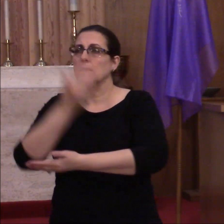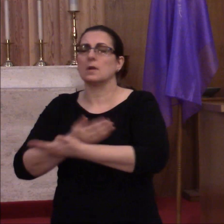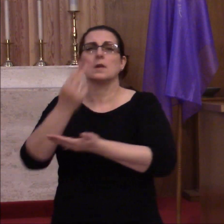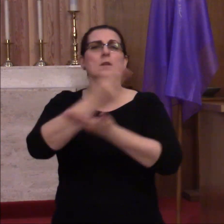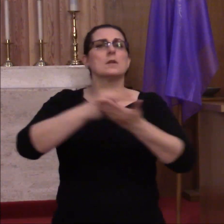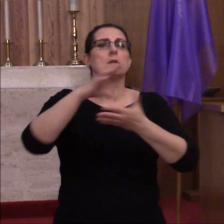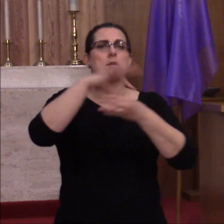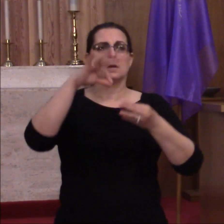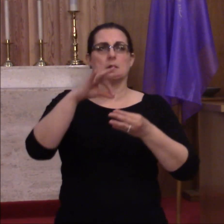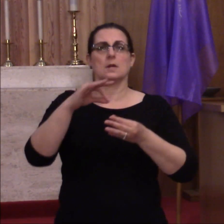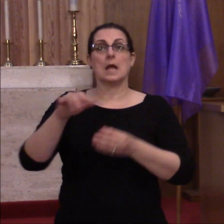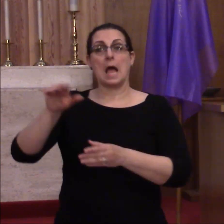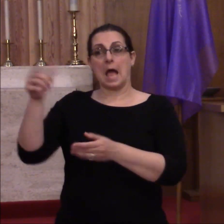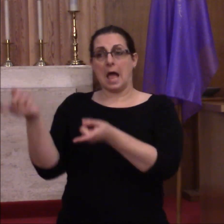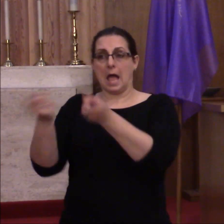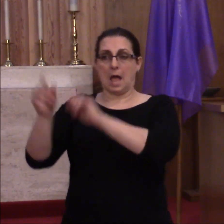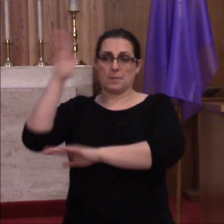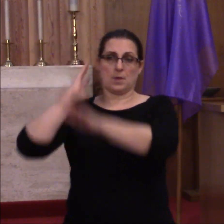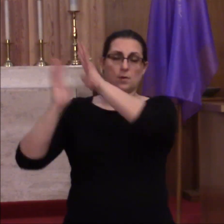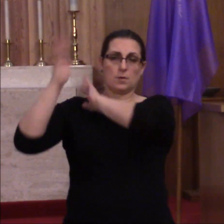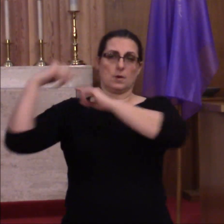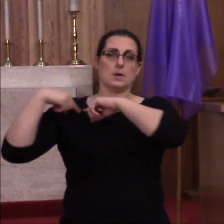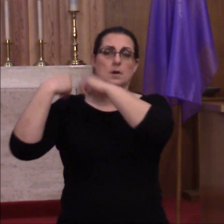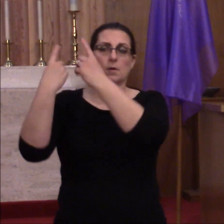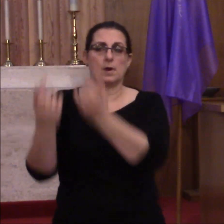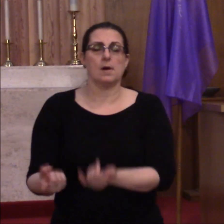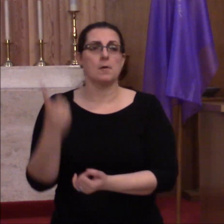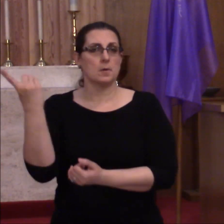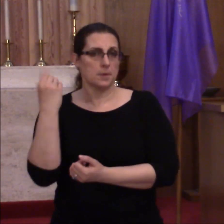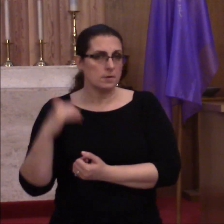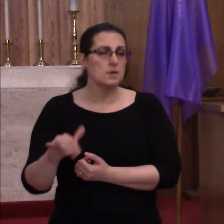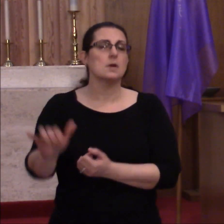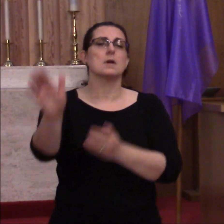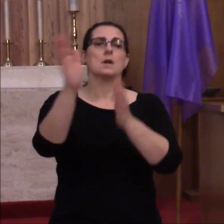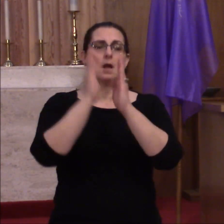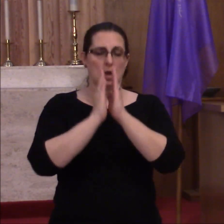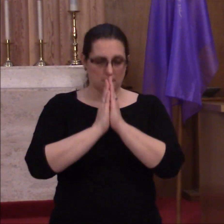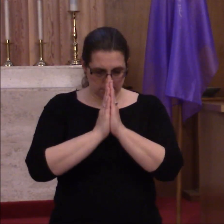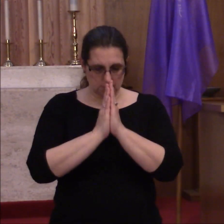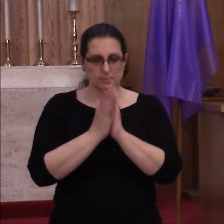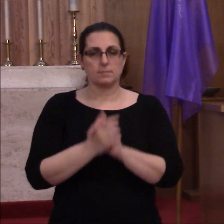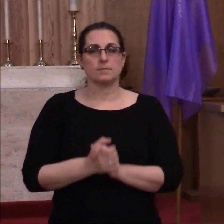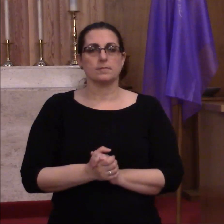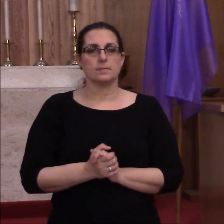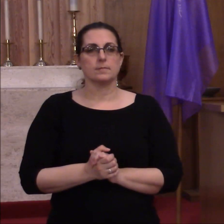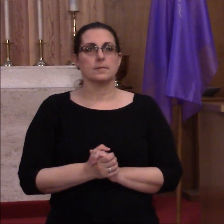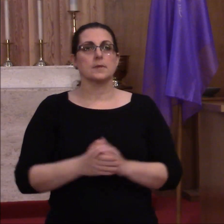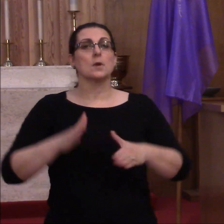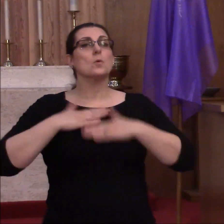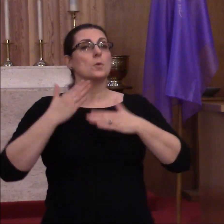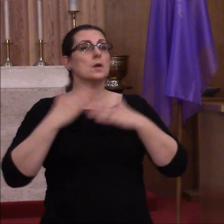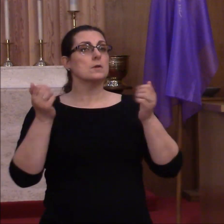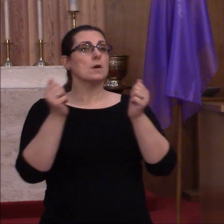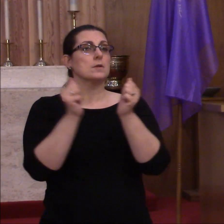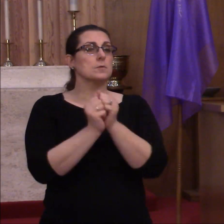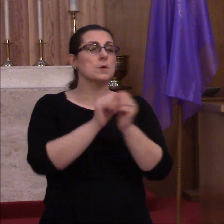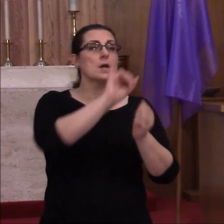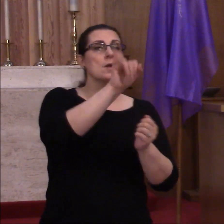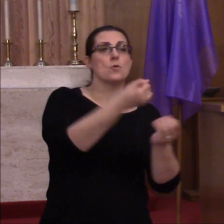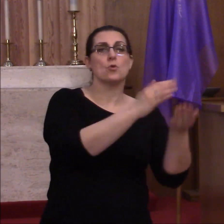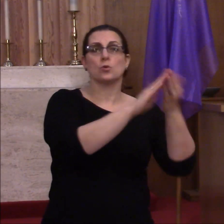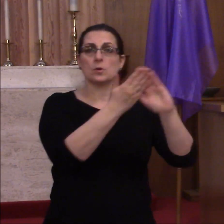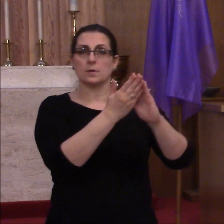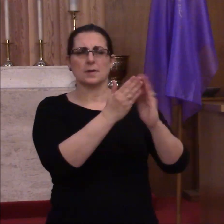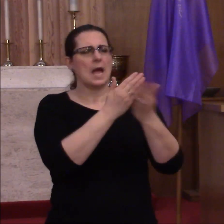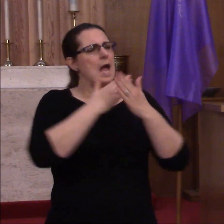Spirit. As it was in the beginning, is now, and will be forever. Amen. Rejoice with Jerusalem and be